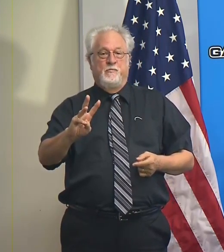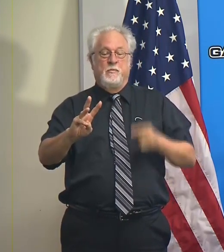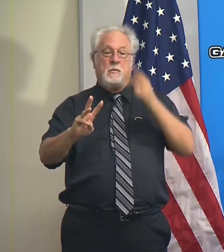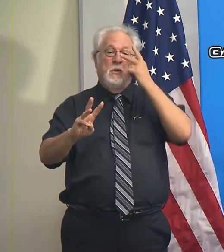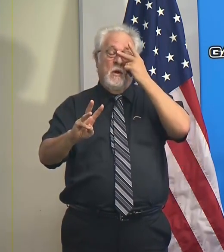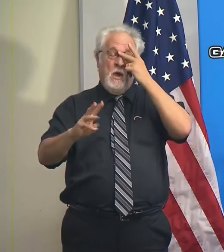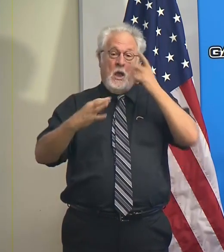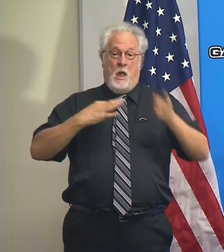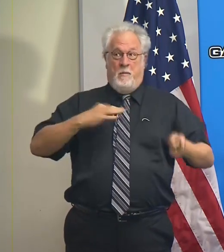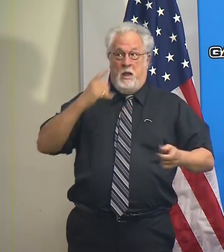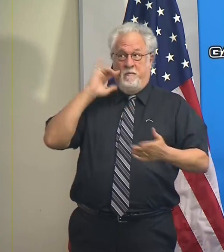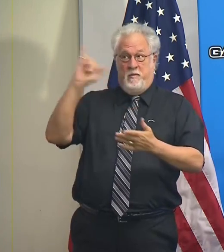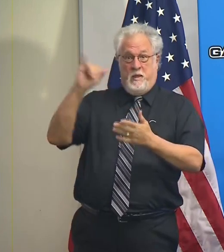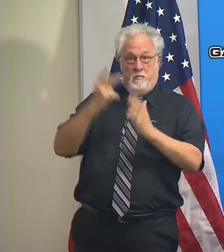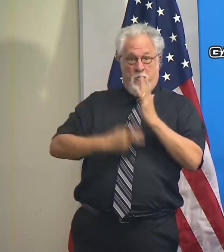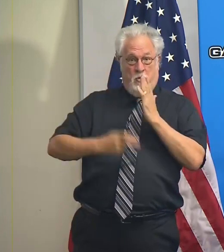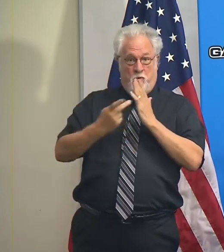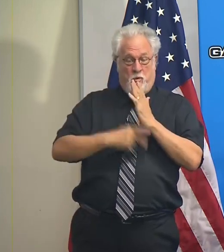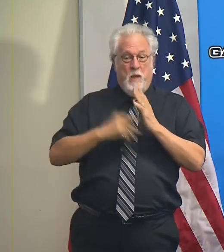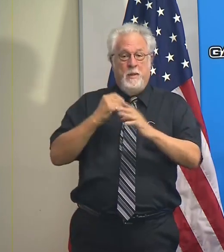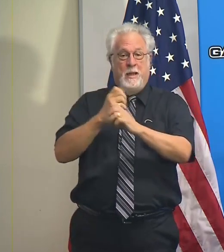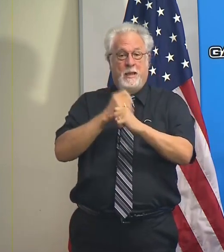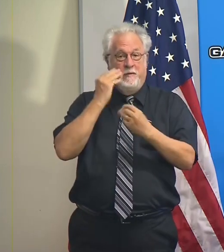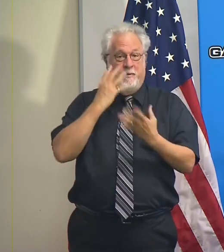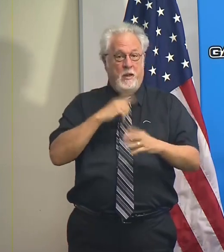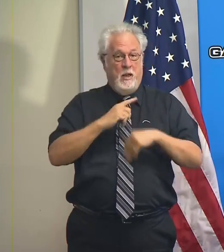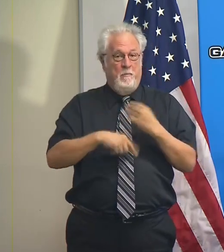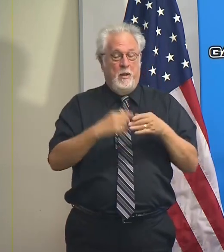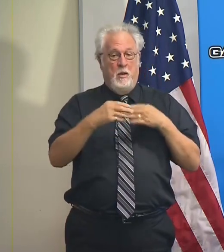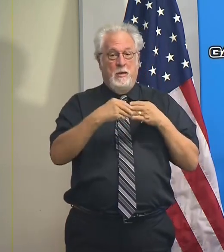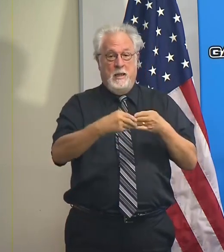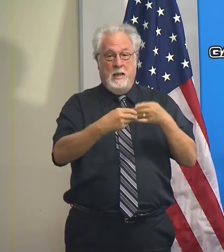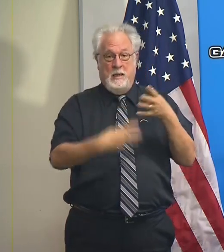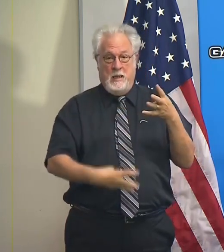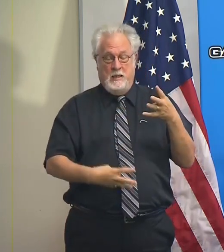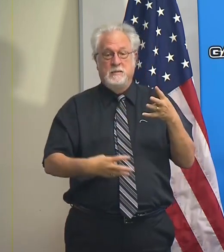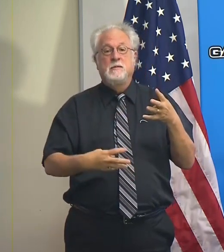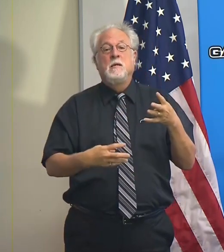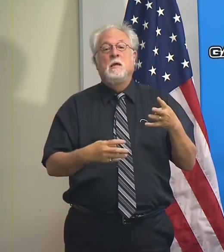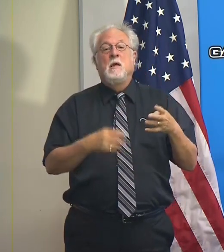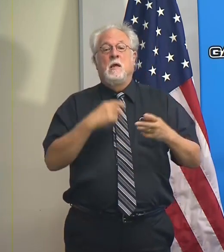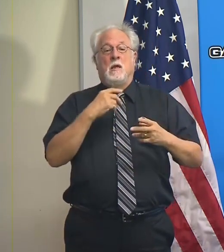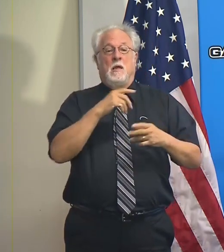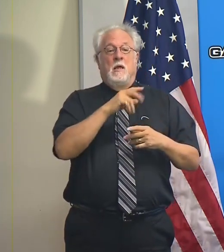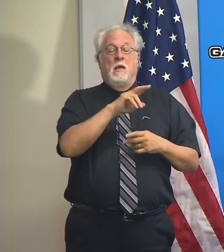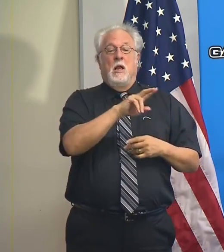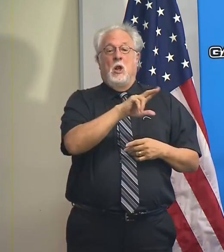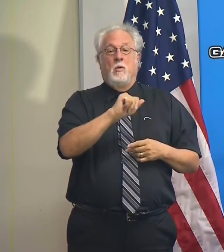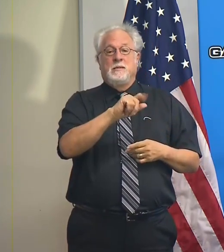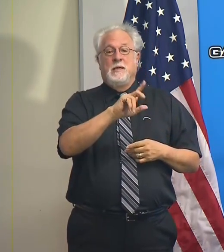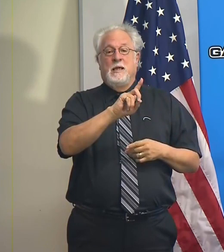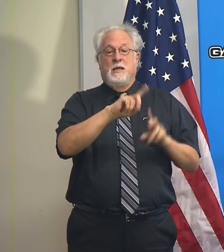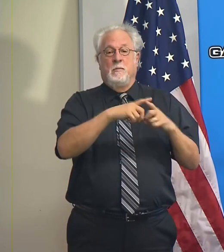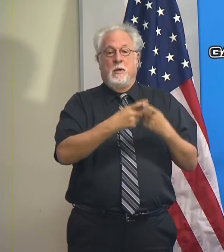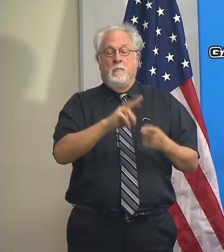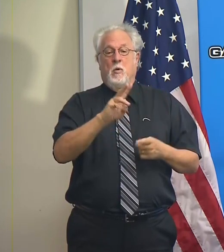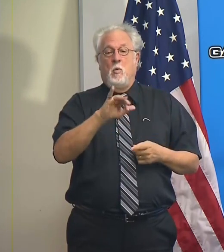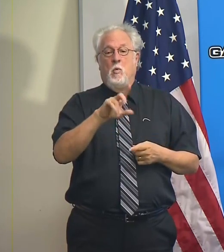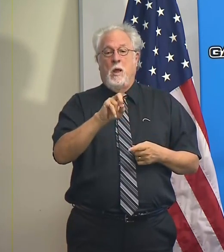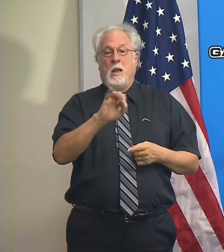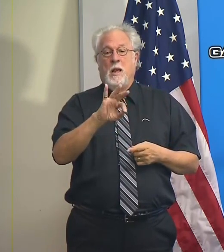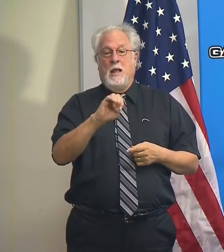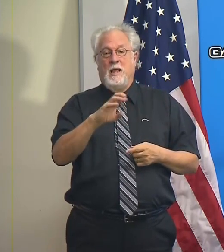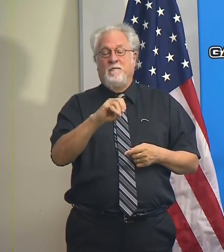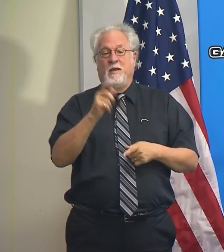To apply for the program and to get information about the guidelines, visit the Louisiana Department of Wildlife and Fisheries